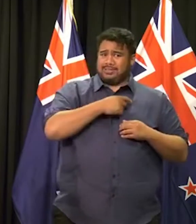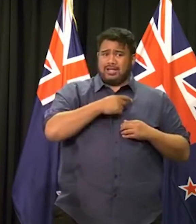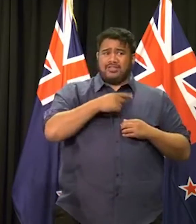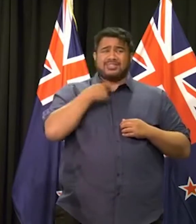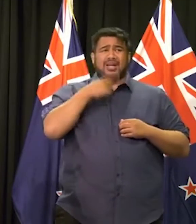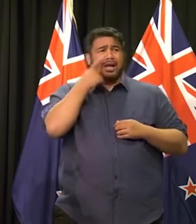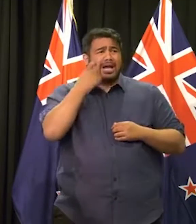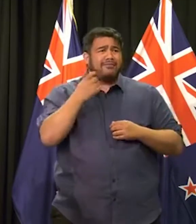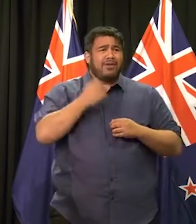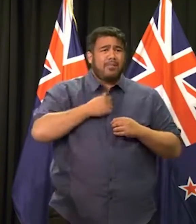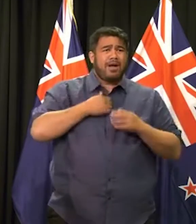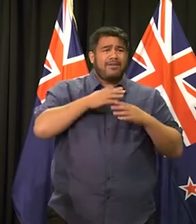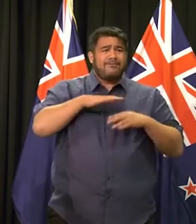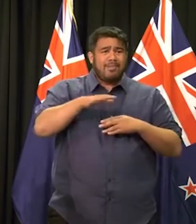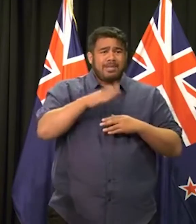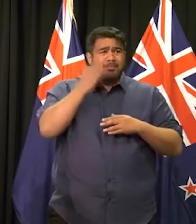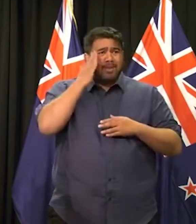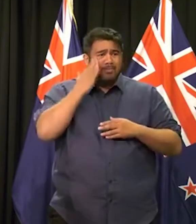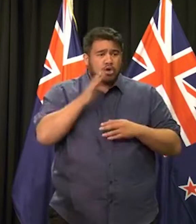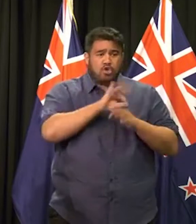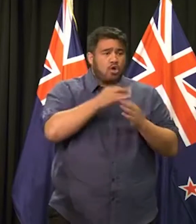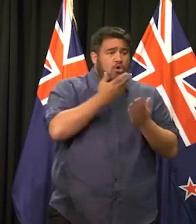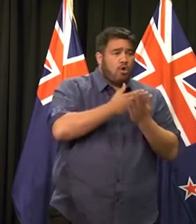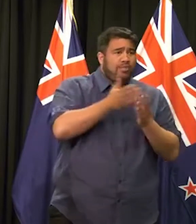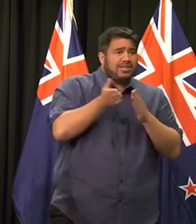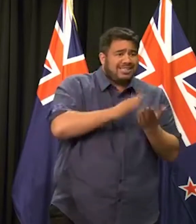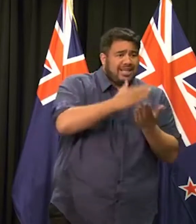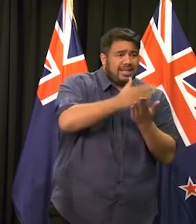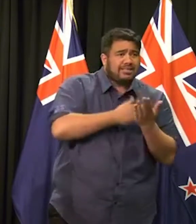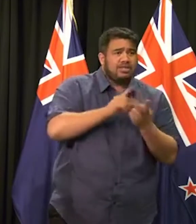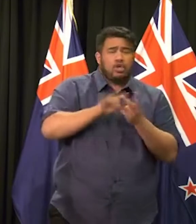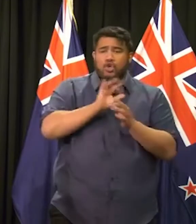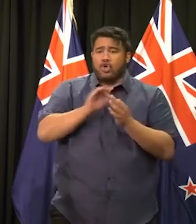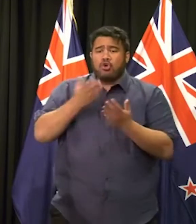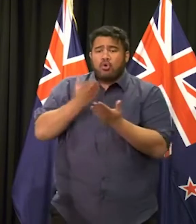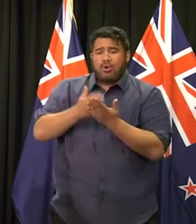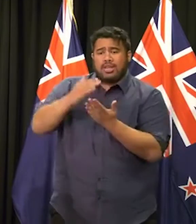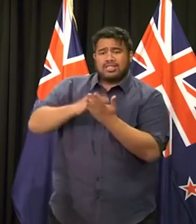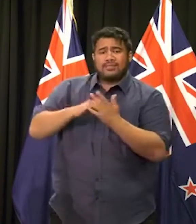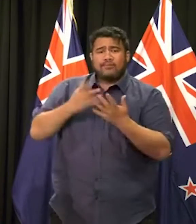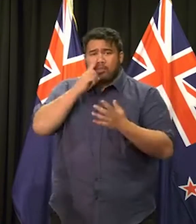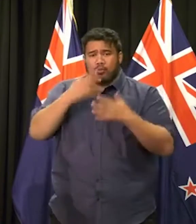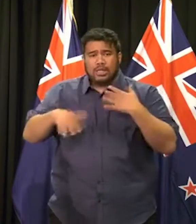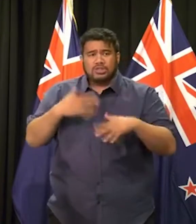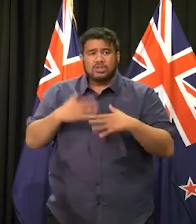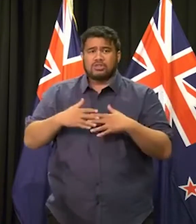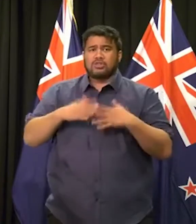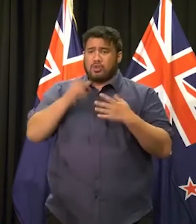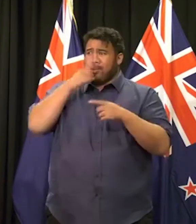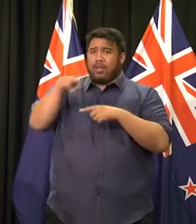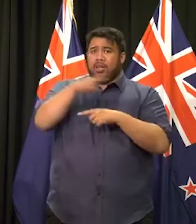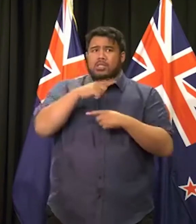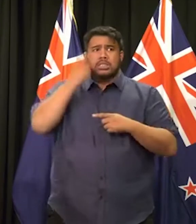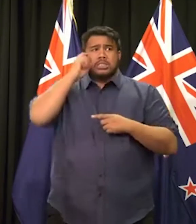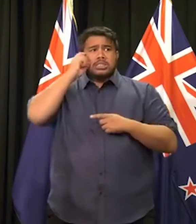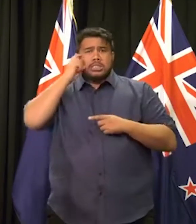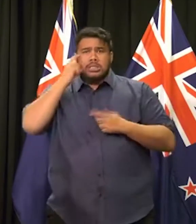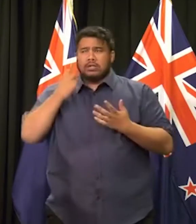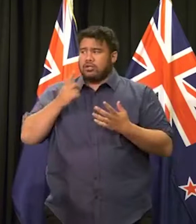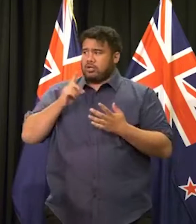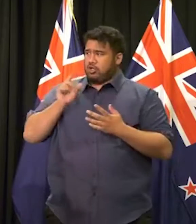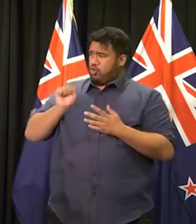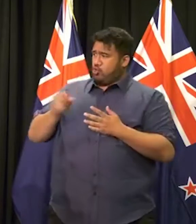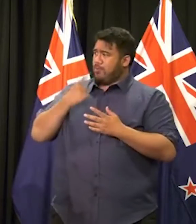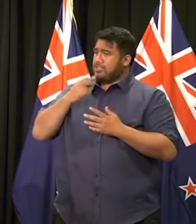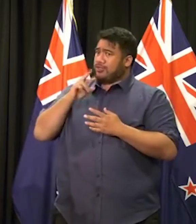family member neither on the deceased list nor, nor the list of the injured. What's your message to those people? Because they're desperately concerned. Uh, and